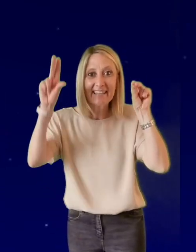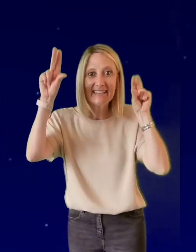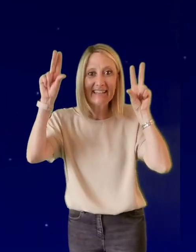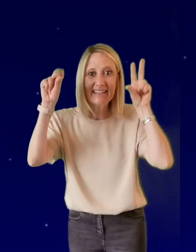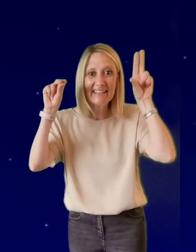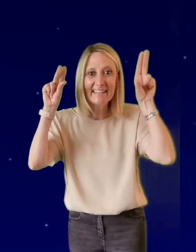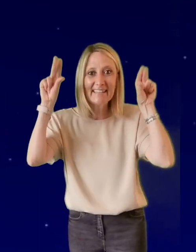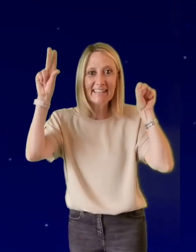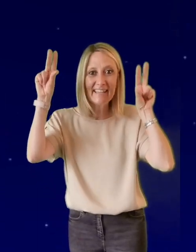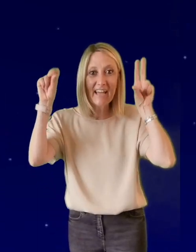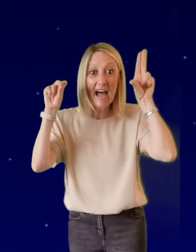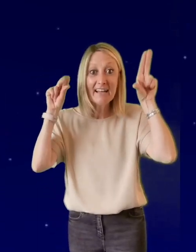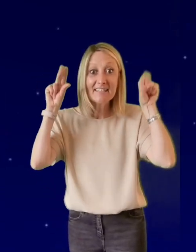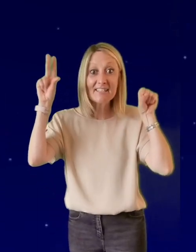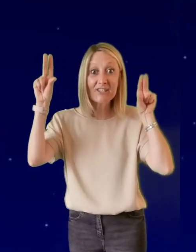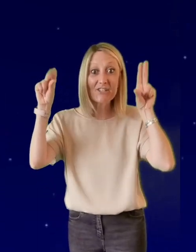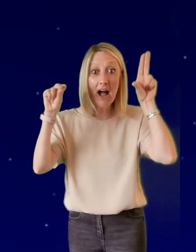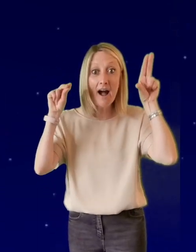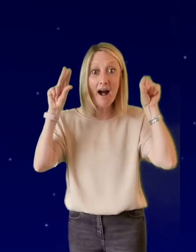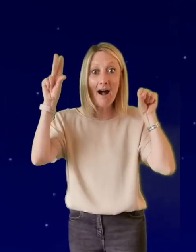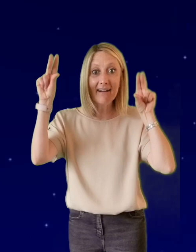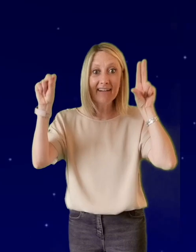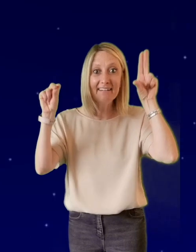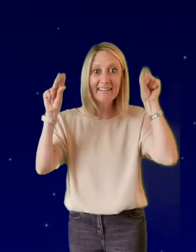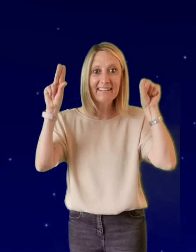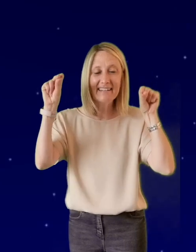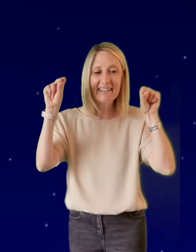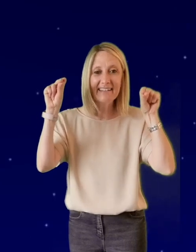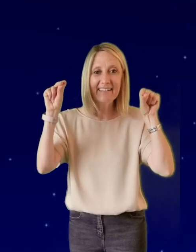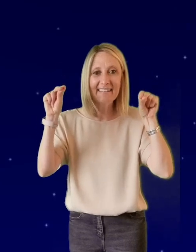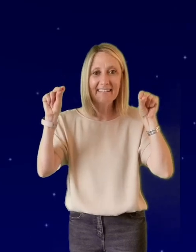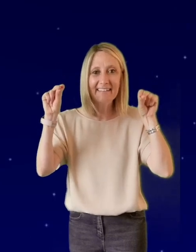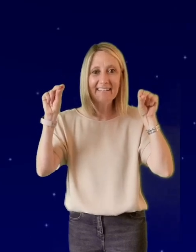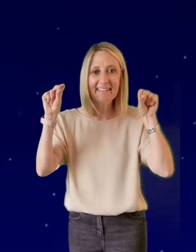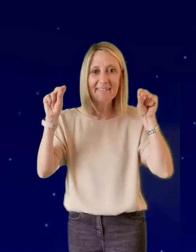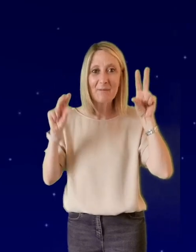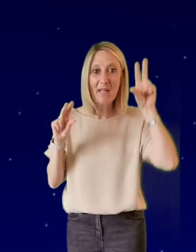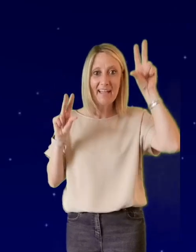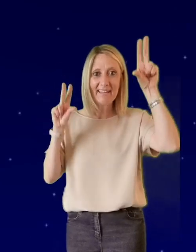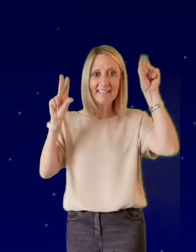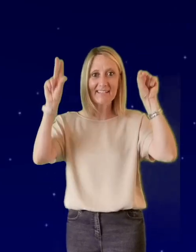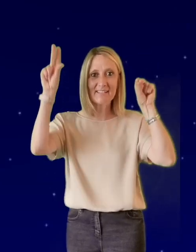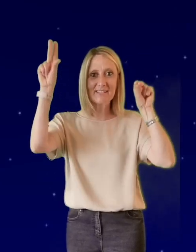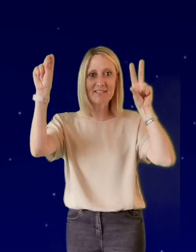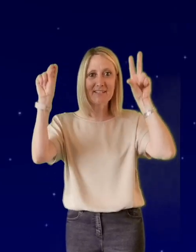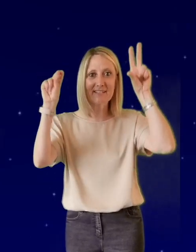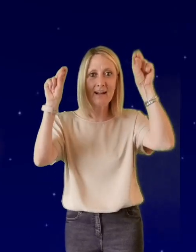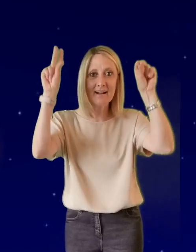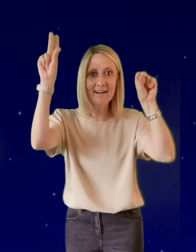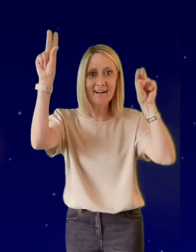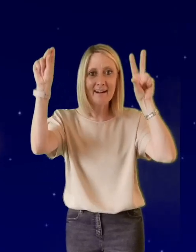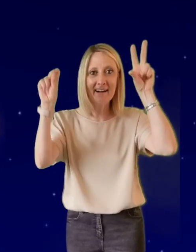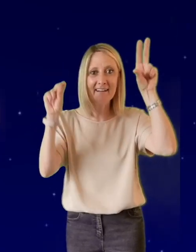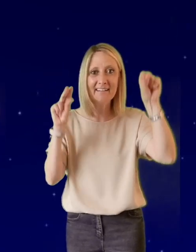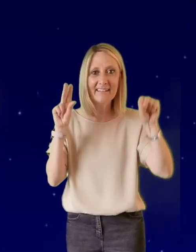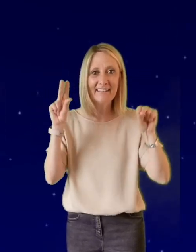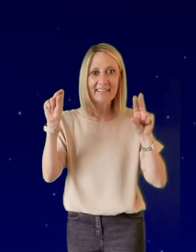star star